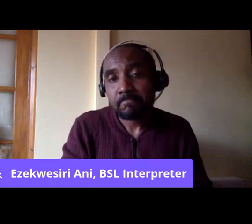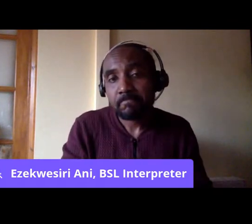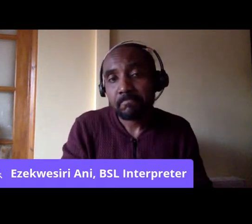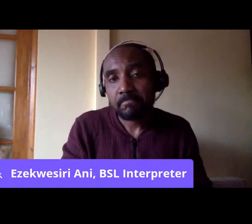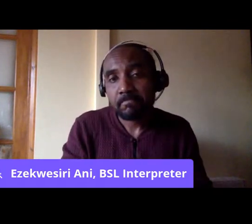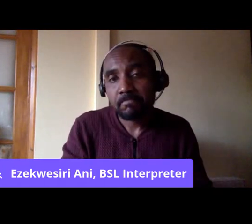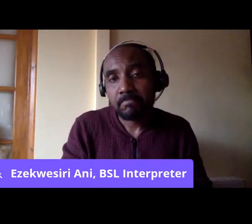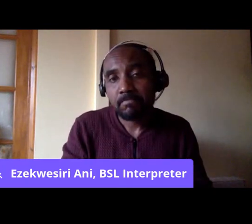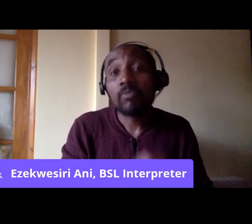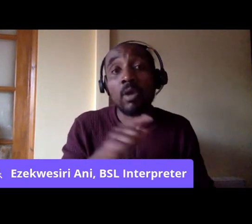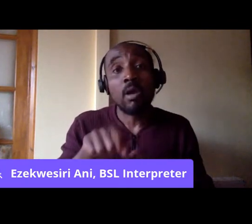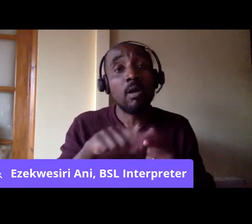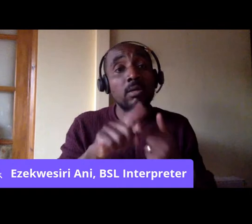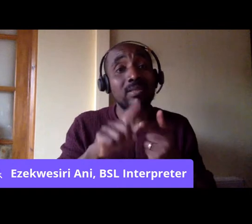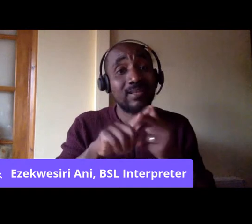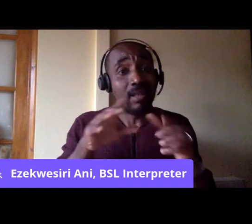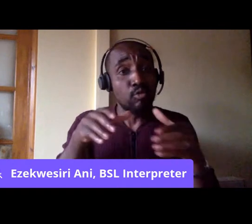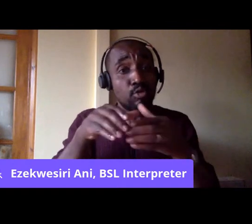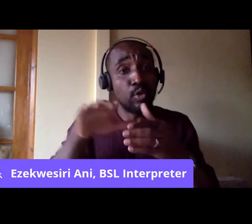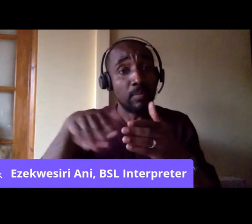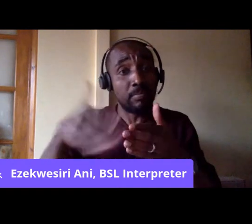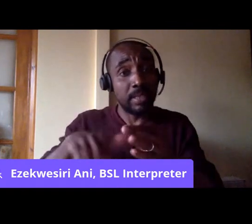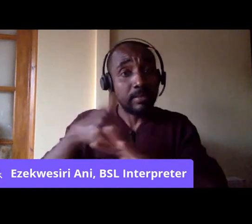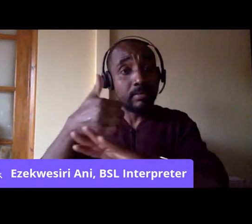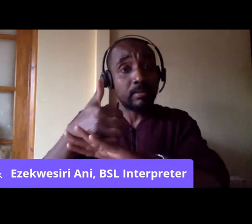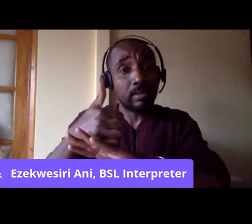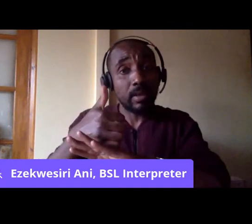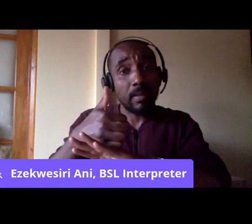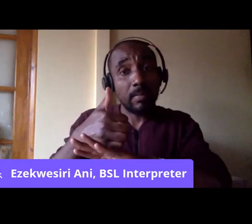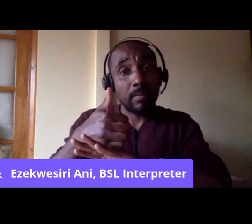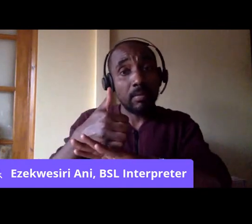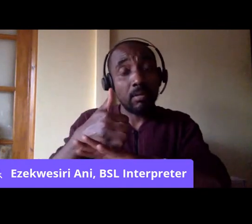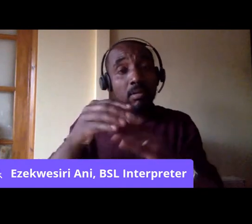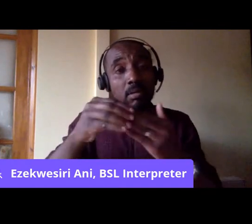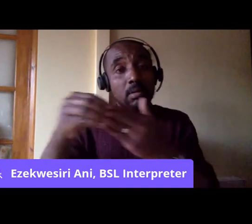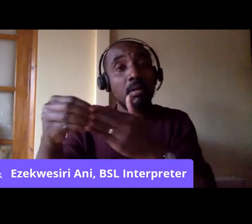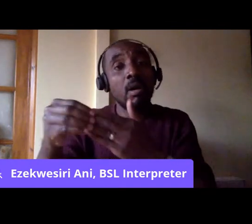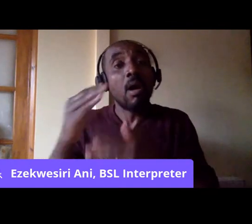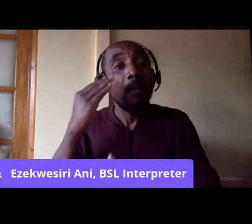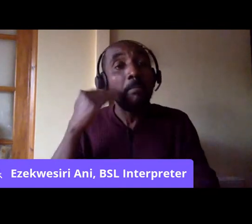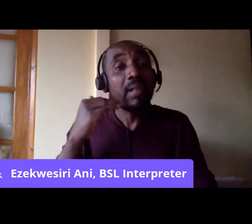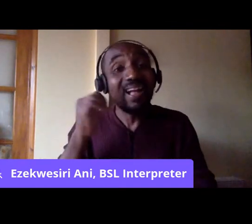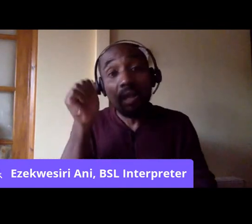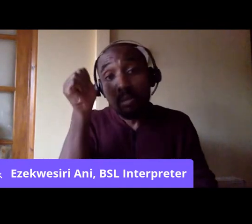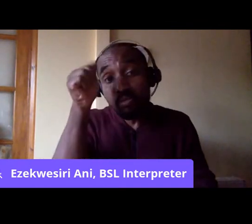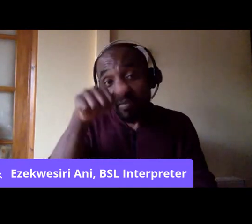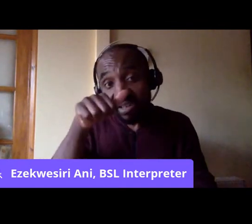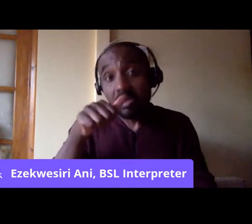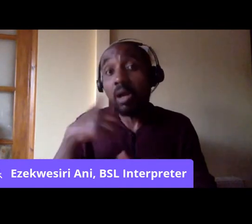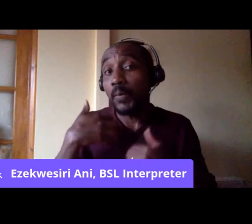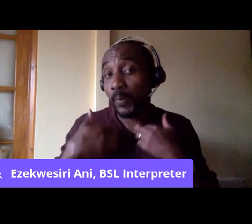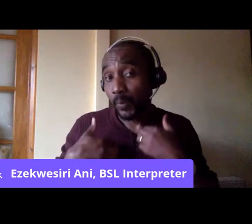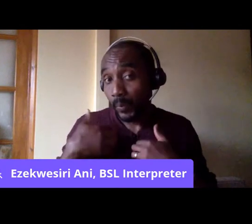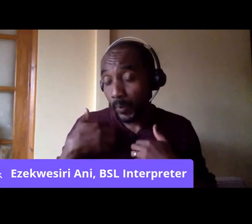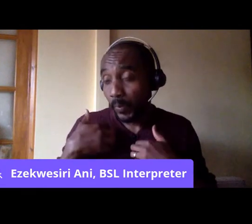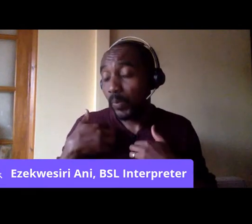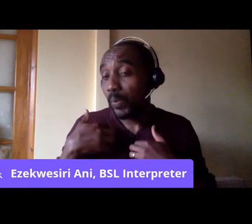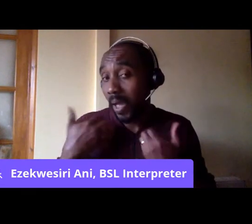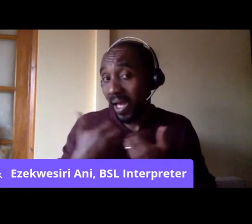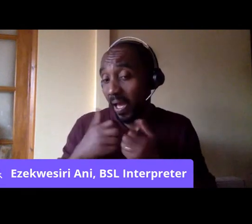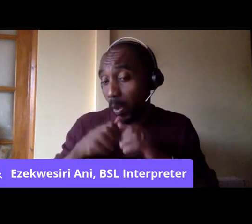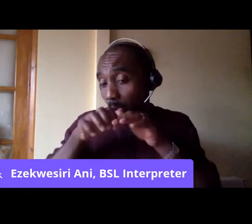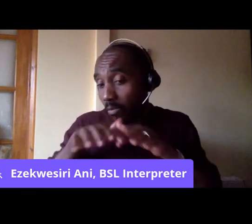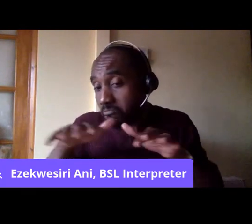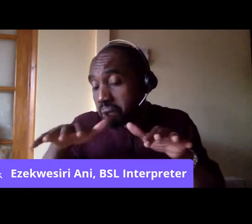been set up as well, led by a black professor. So it's gonna be interesting to see how all of that pans out. So